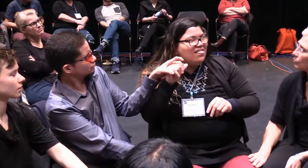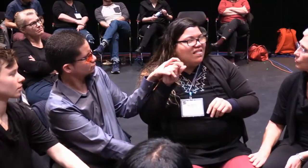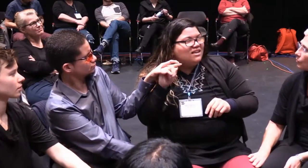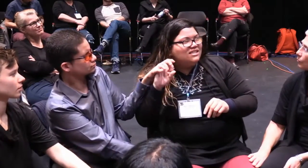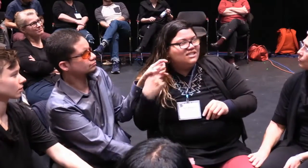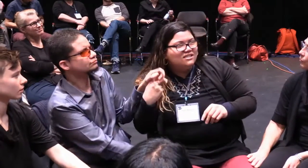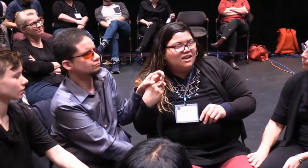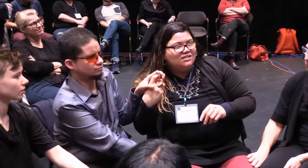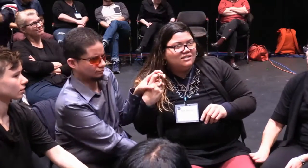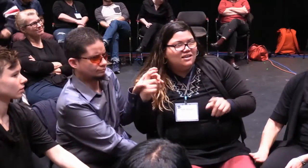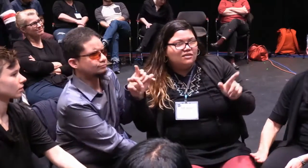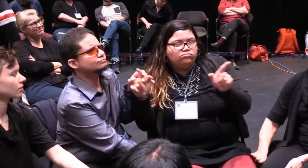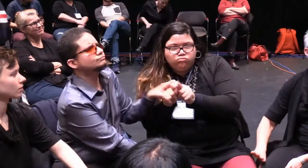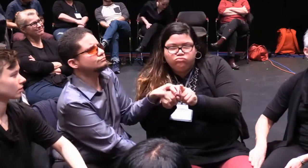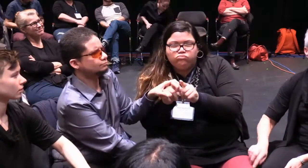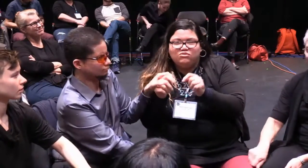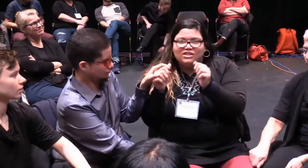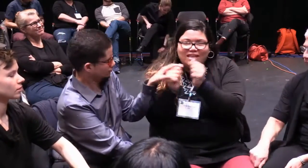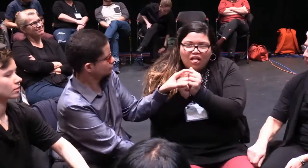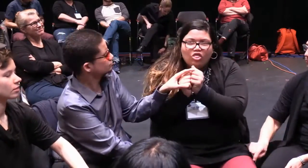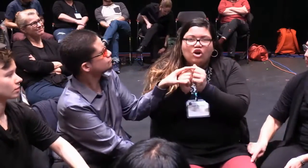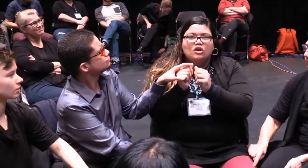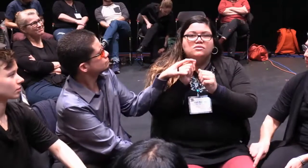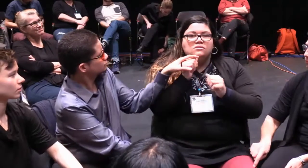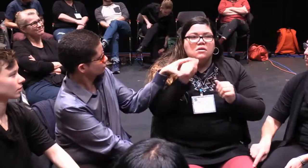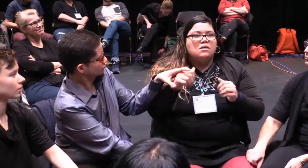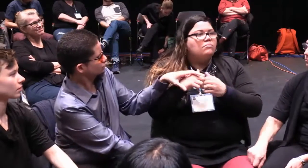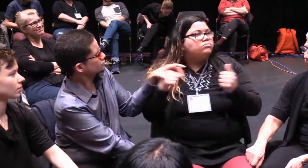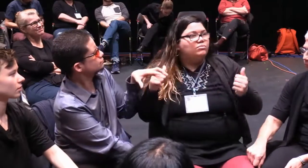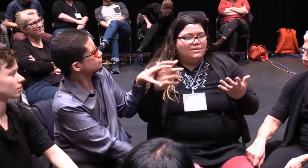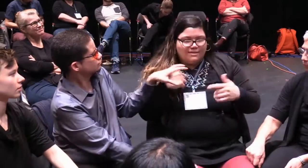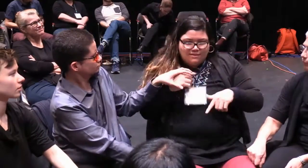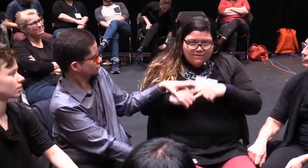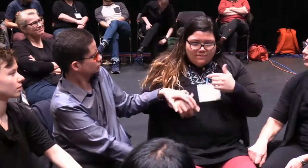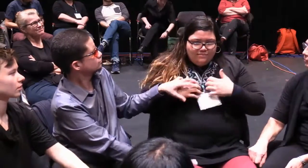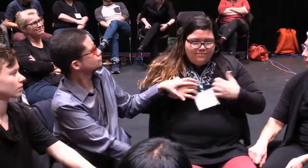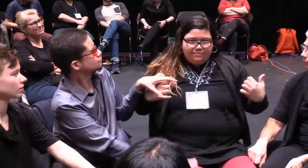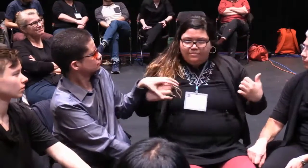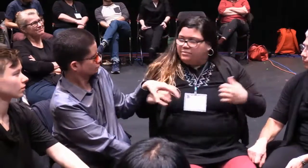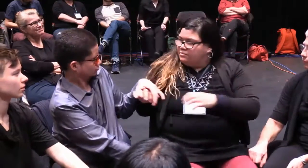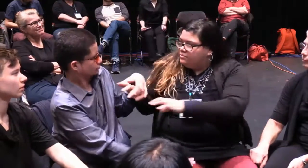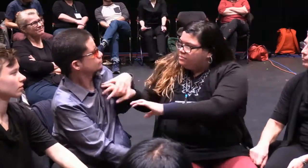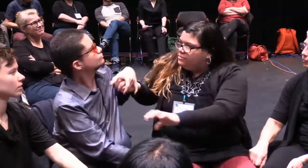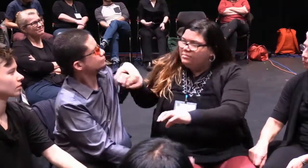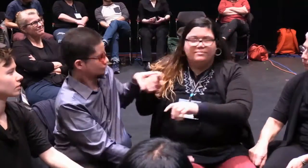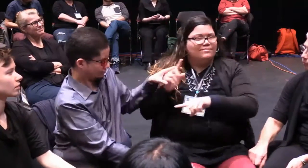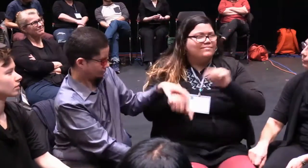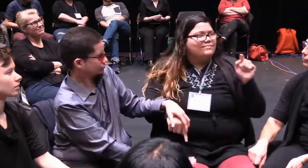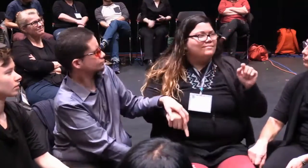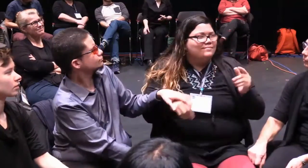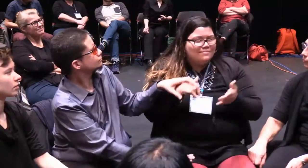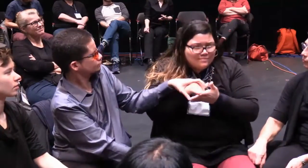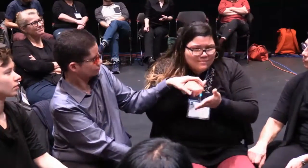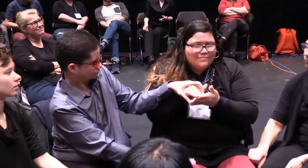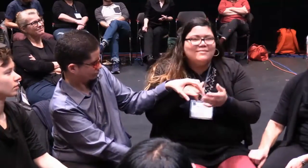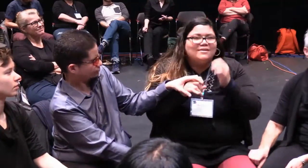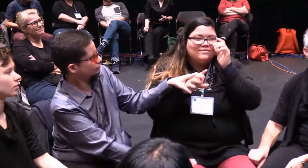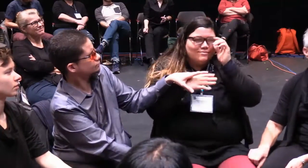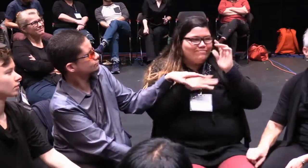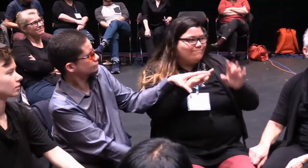Deaf, blind, Latinx, I want to see that come together in the same way. You know, we can't pull apart